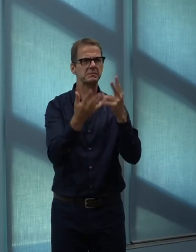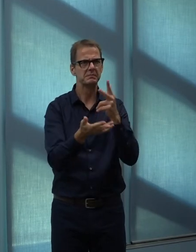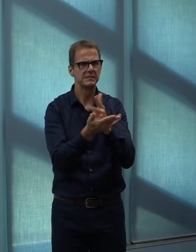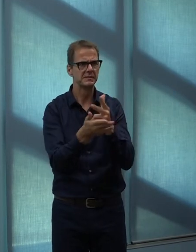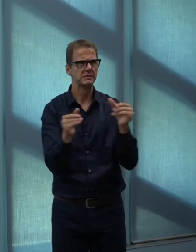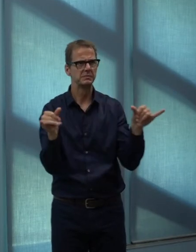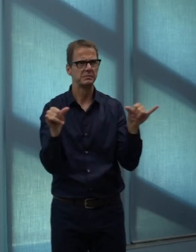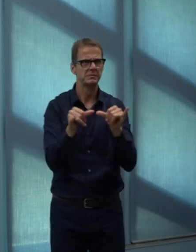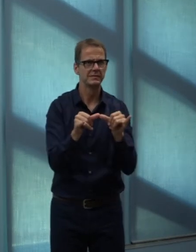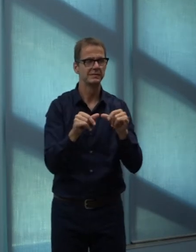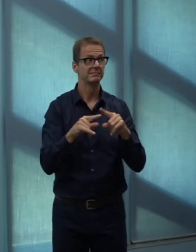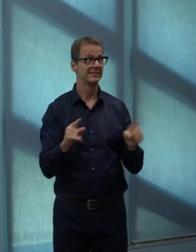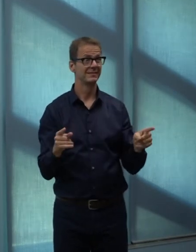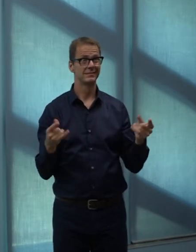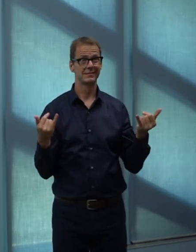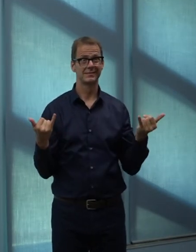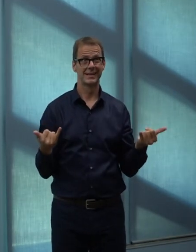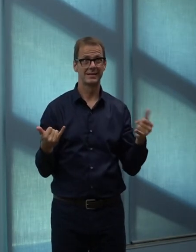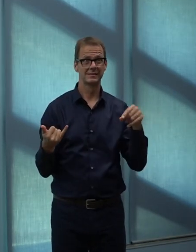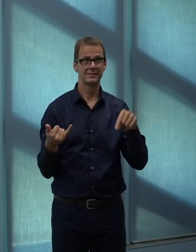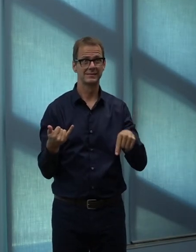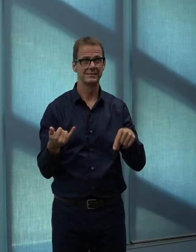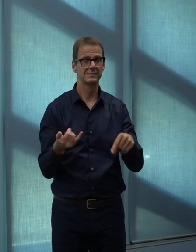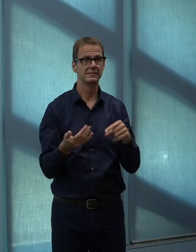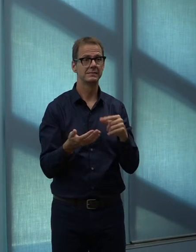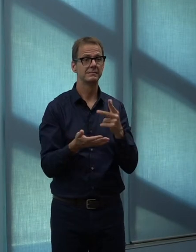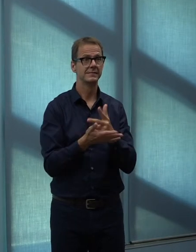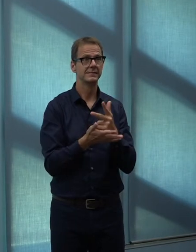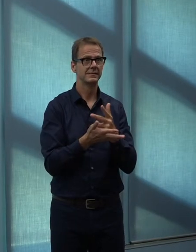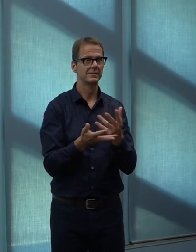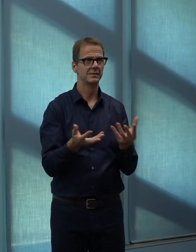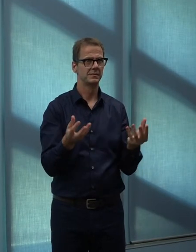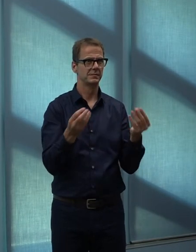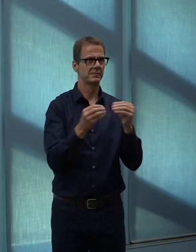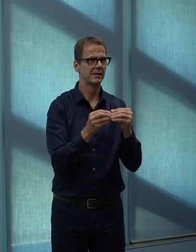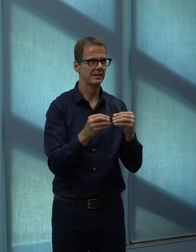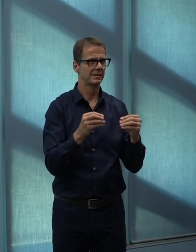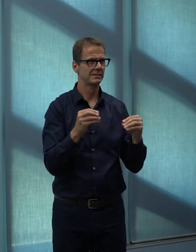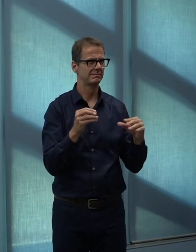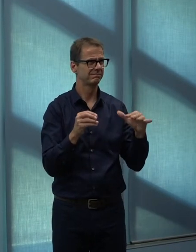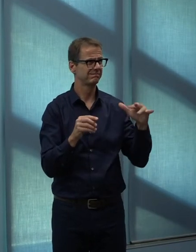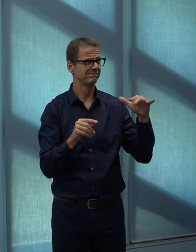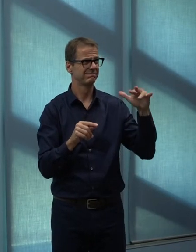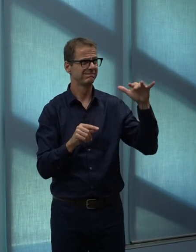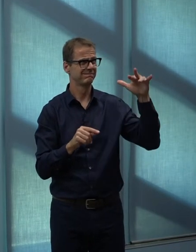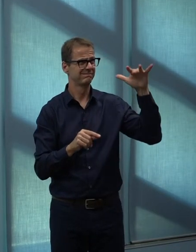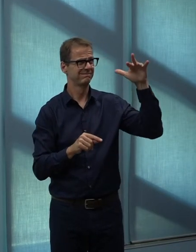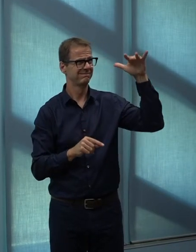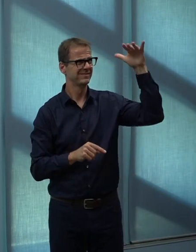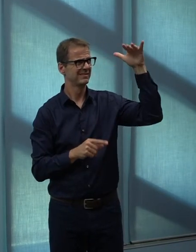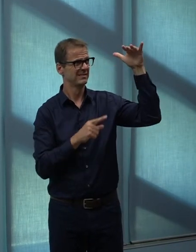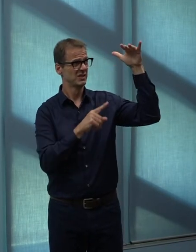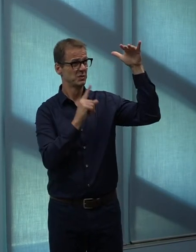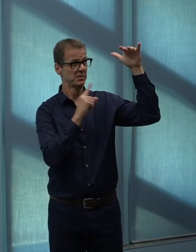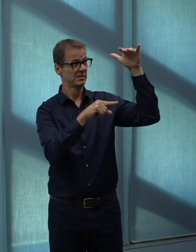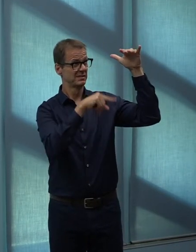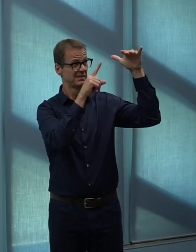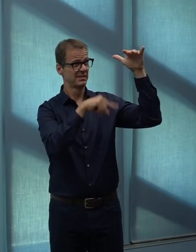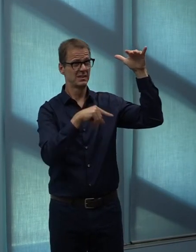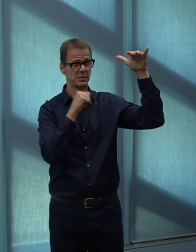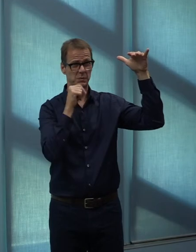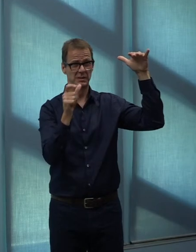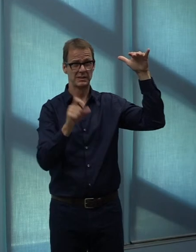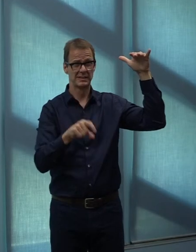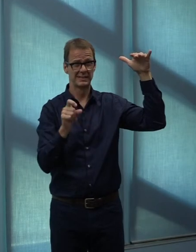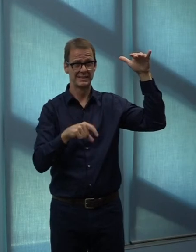efficient use of the existing oversupply. While the change will be transformative, it will also be gradual. The new rules